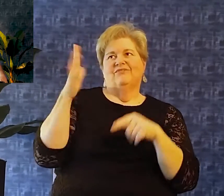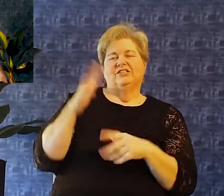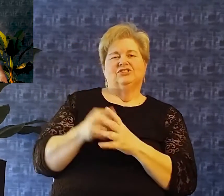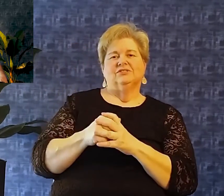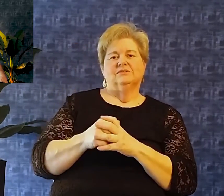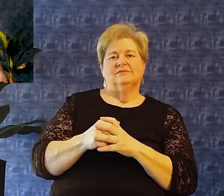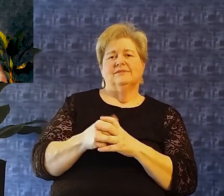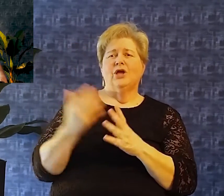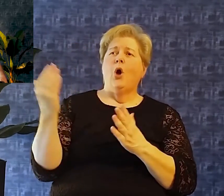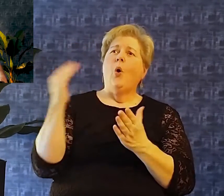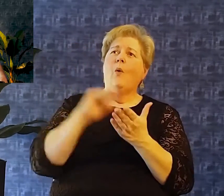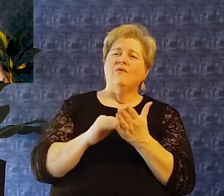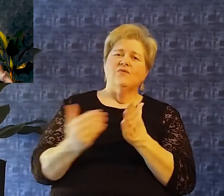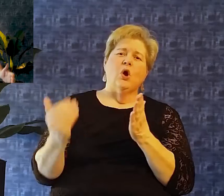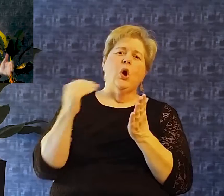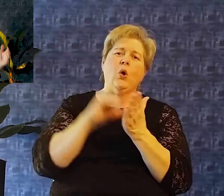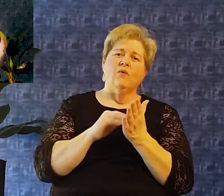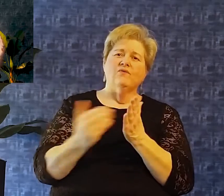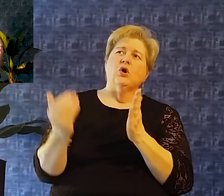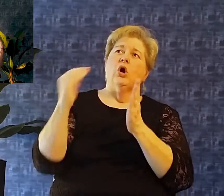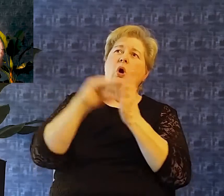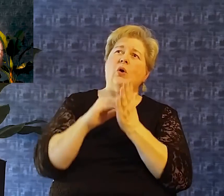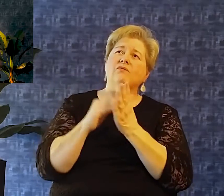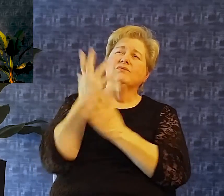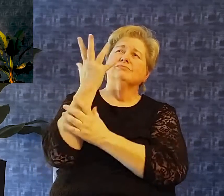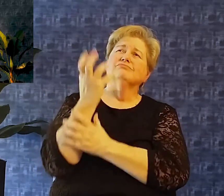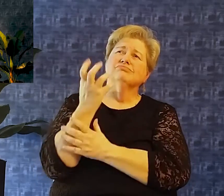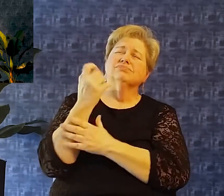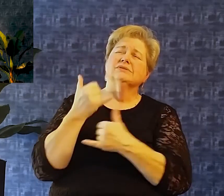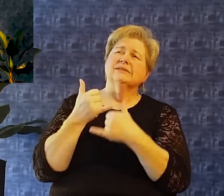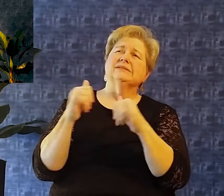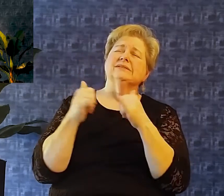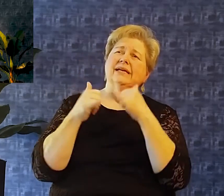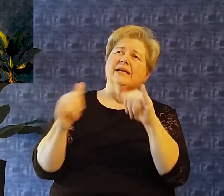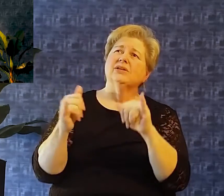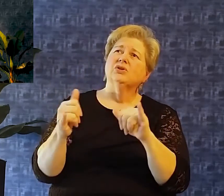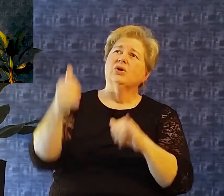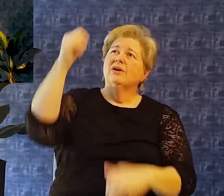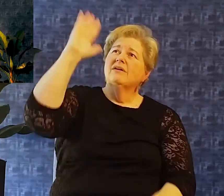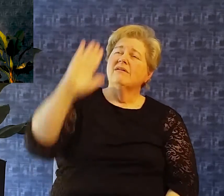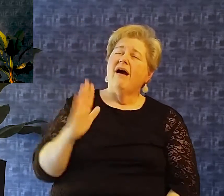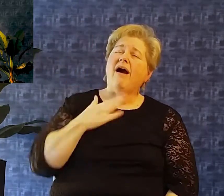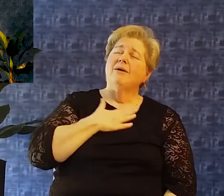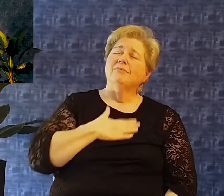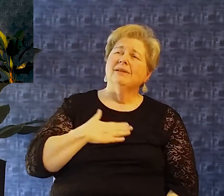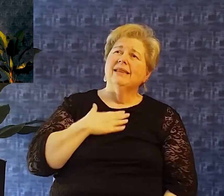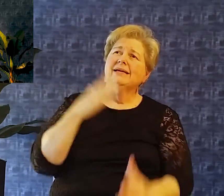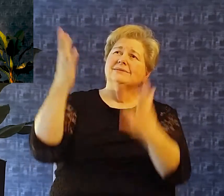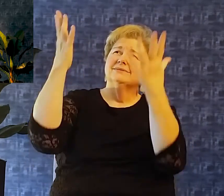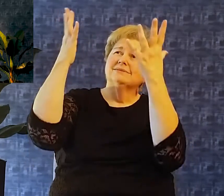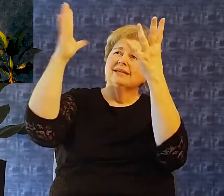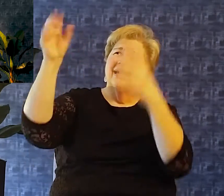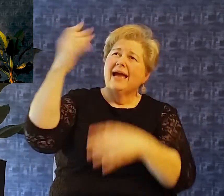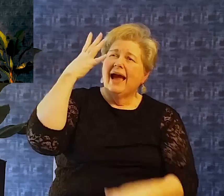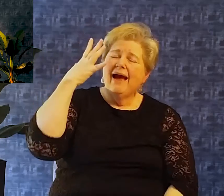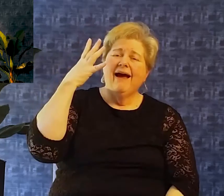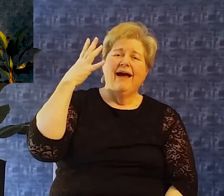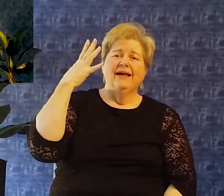Before the lord and calling out to god as one of his children One who desired to be godly one who desired